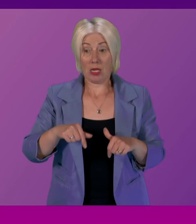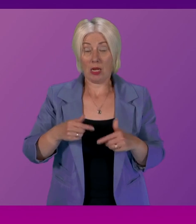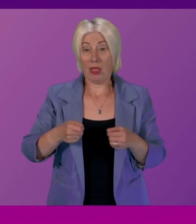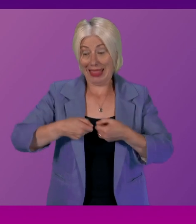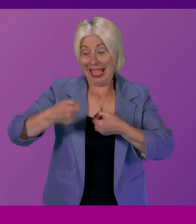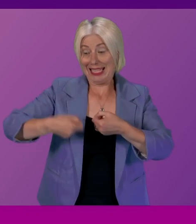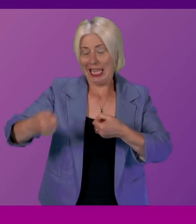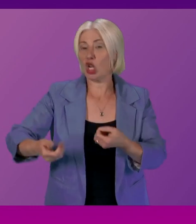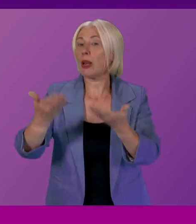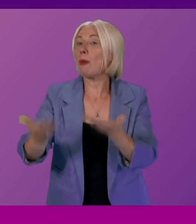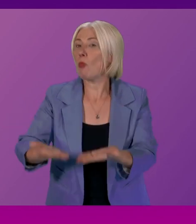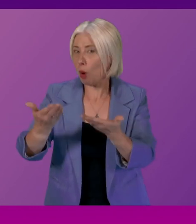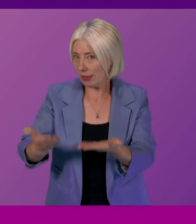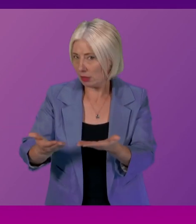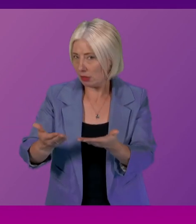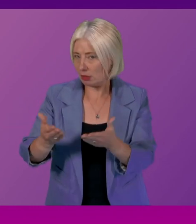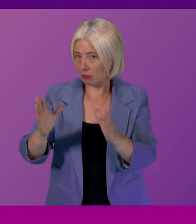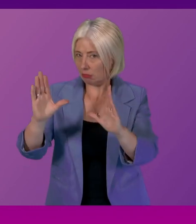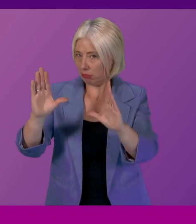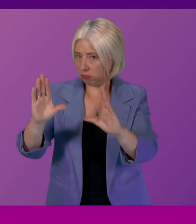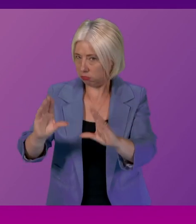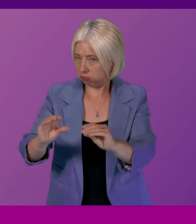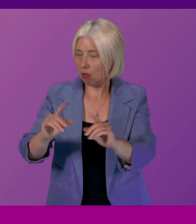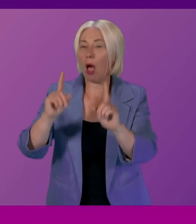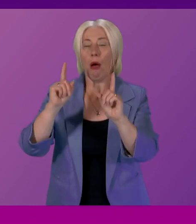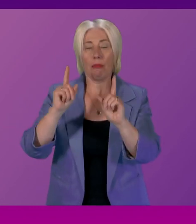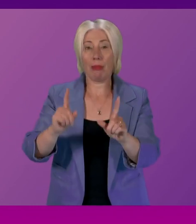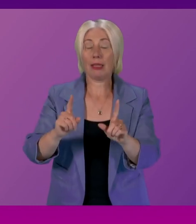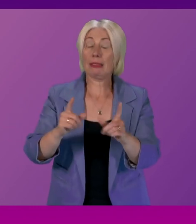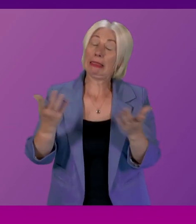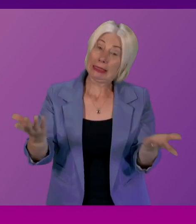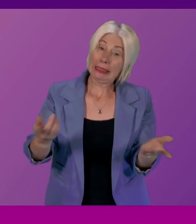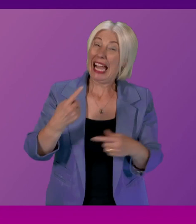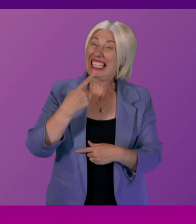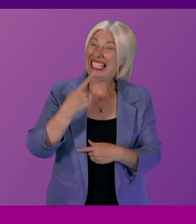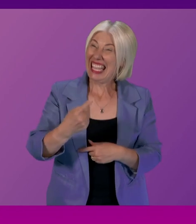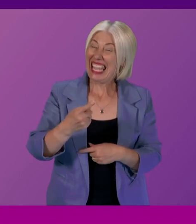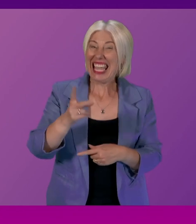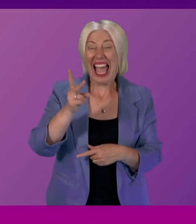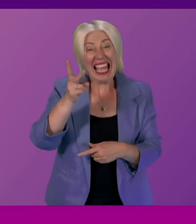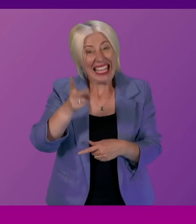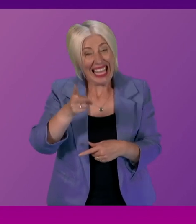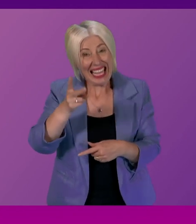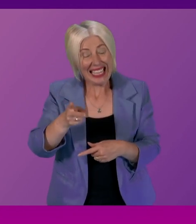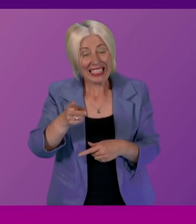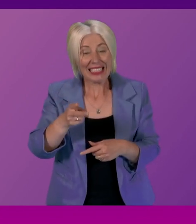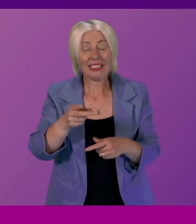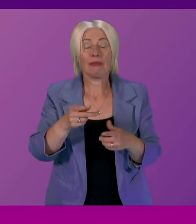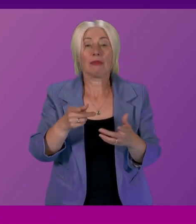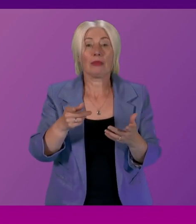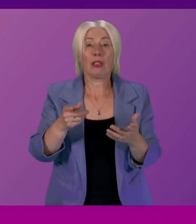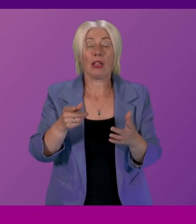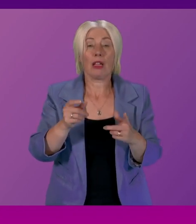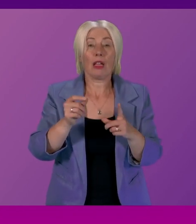takes place but I would just point again to the words of